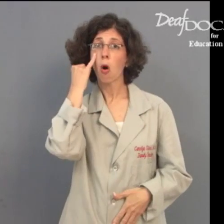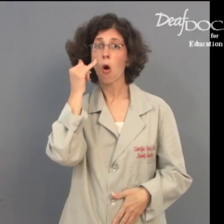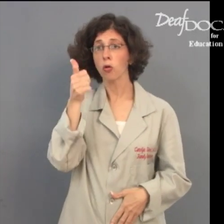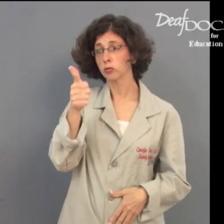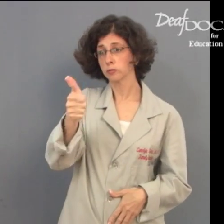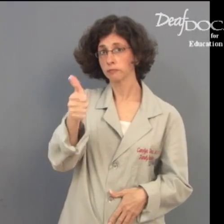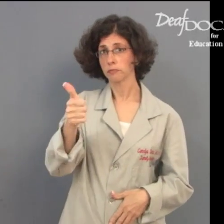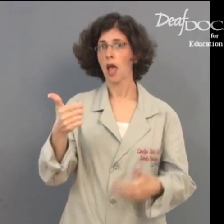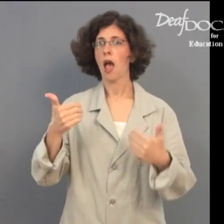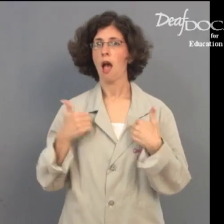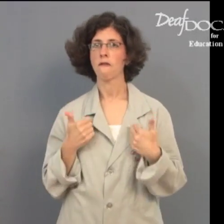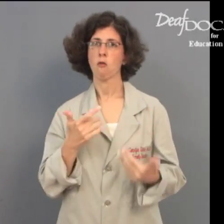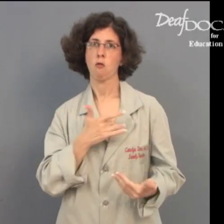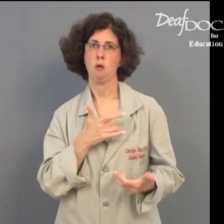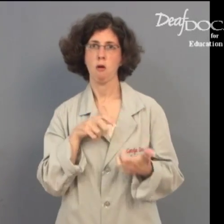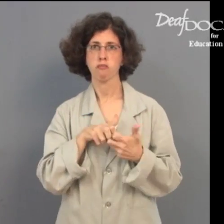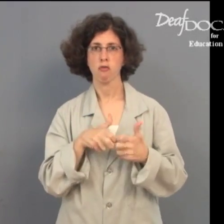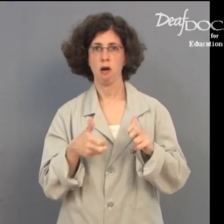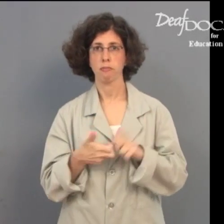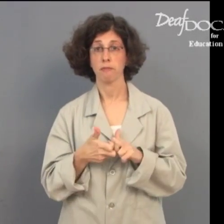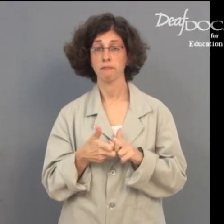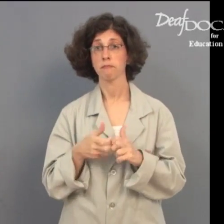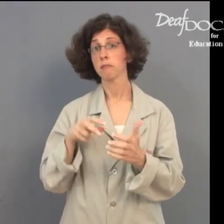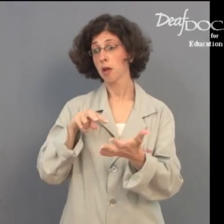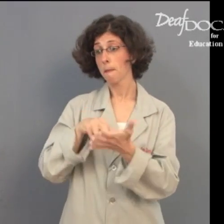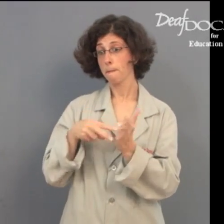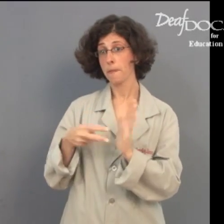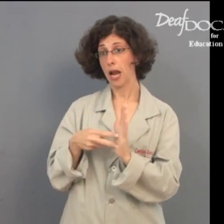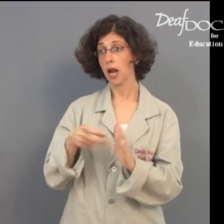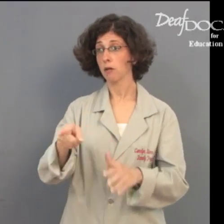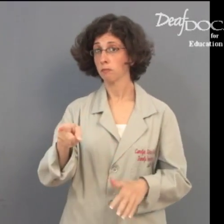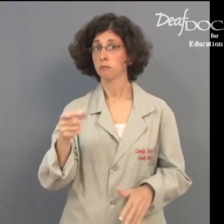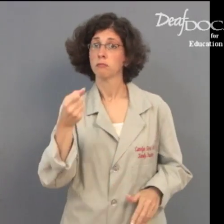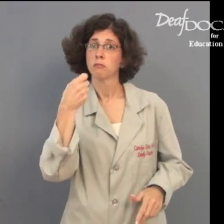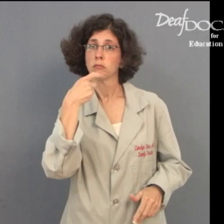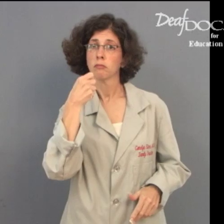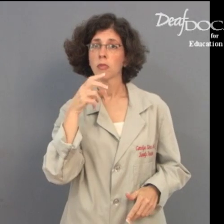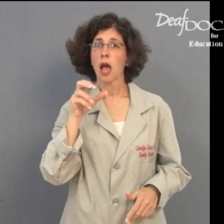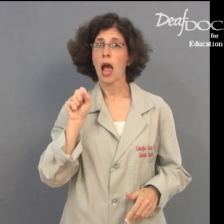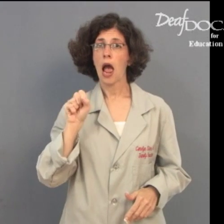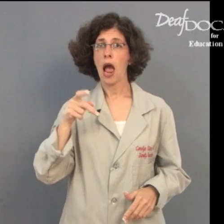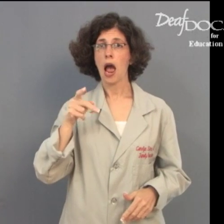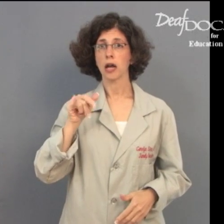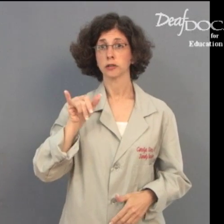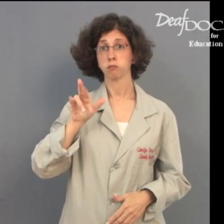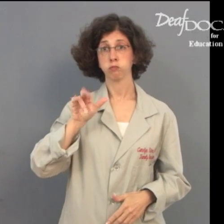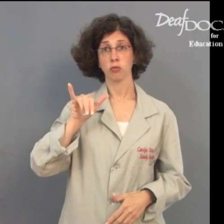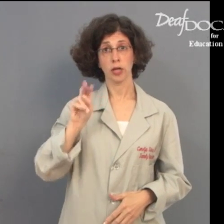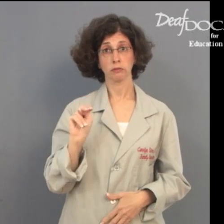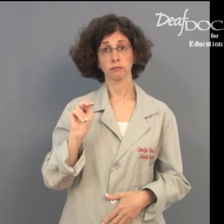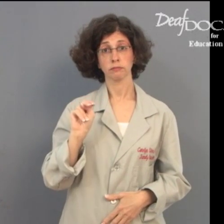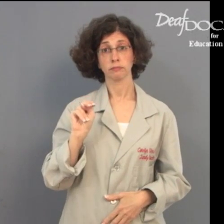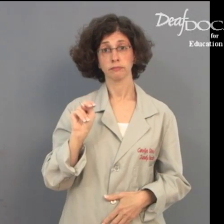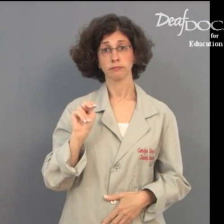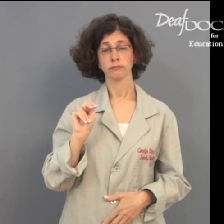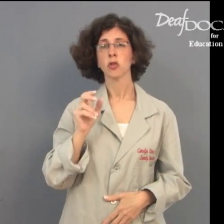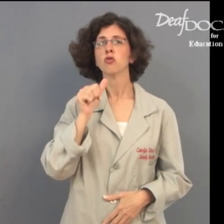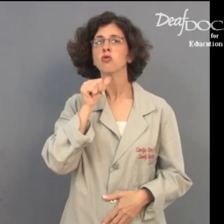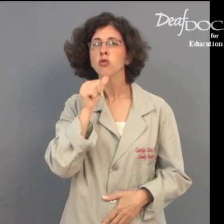if you are required to take Aspirin for heart disease, you should not